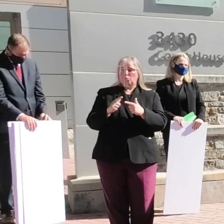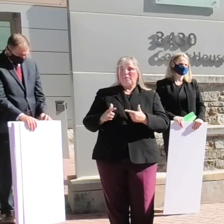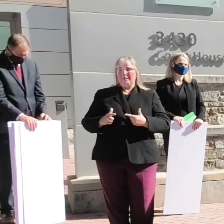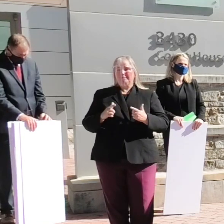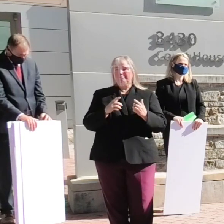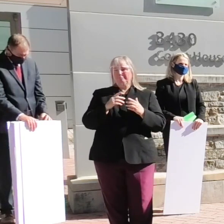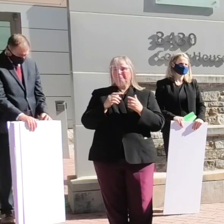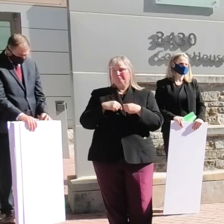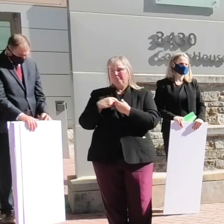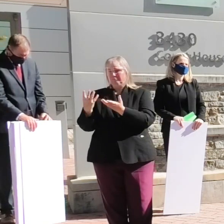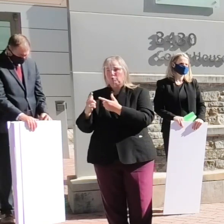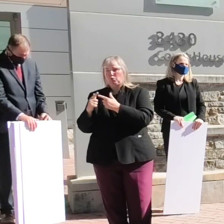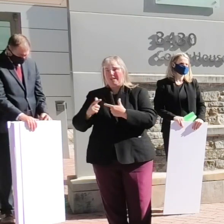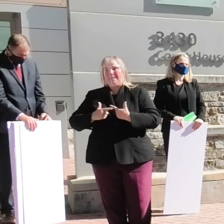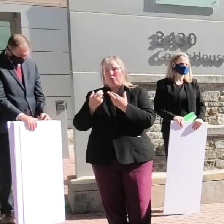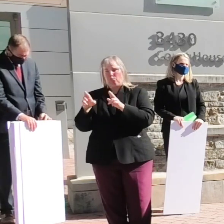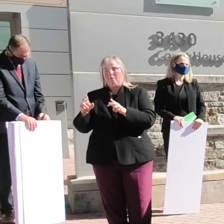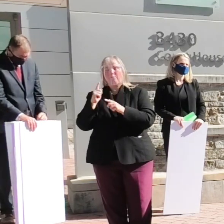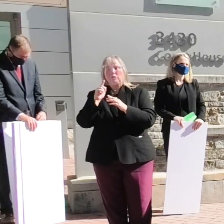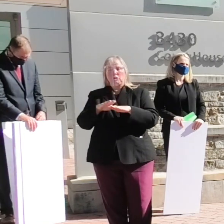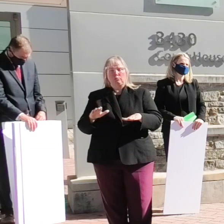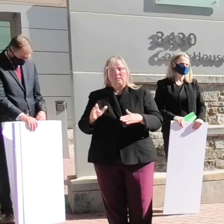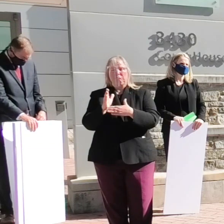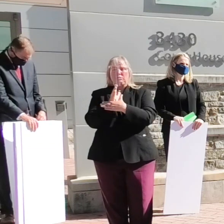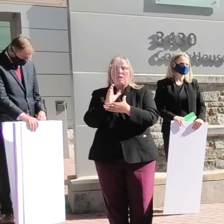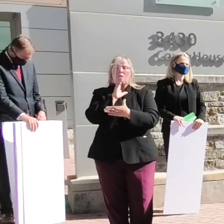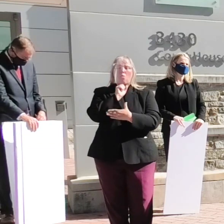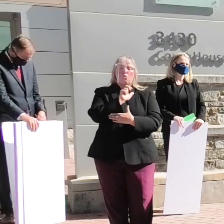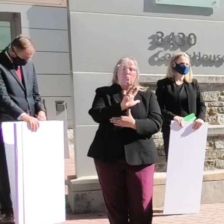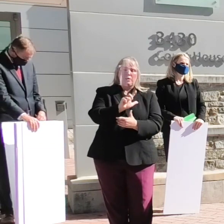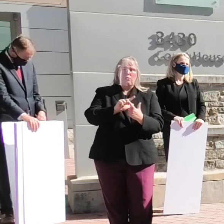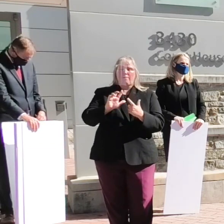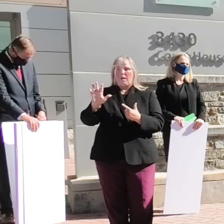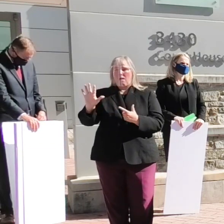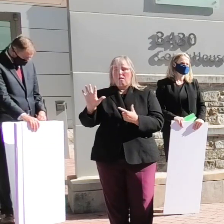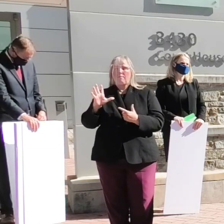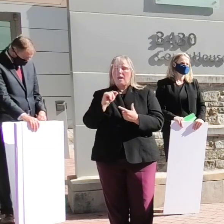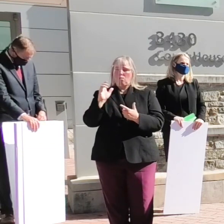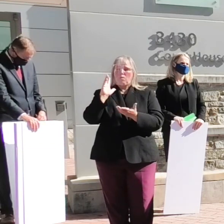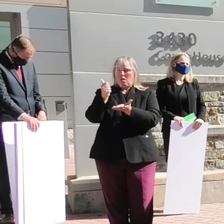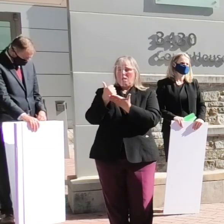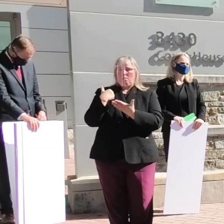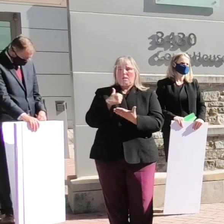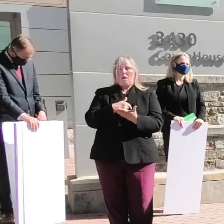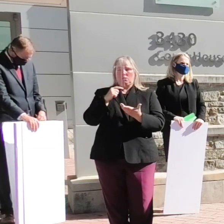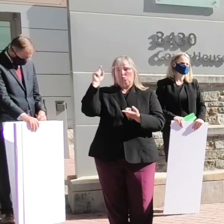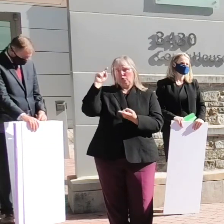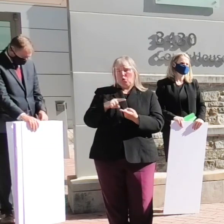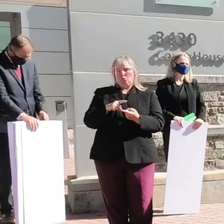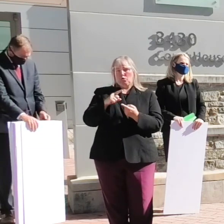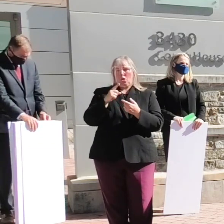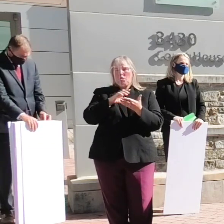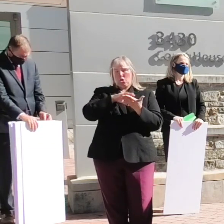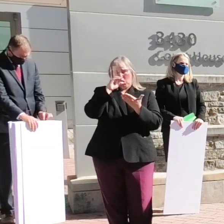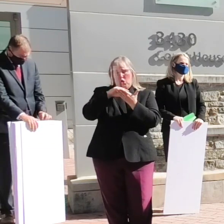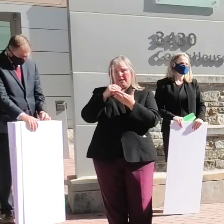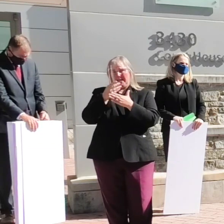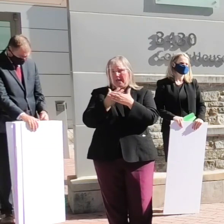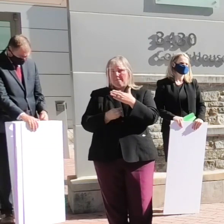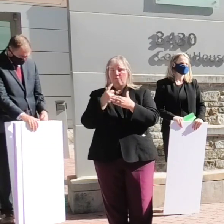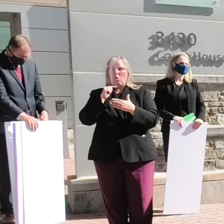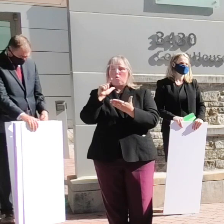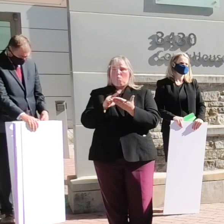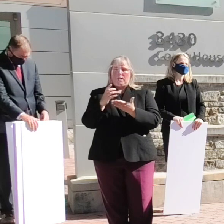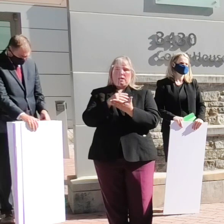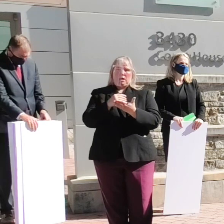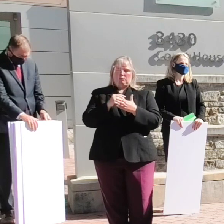room for our children who are ages three to five and it's going to help us reduce the learning gap for low income children